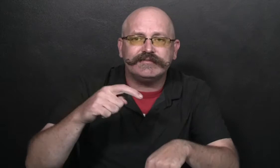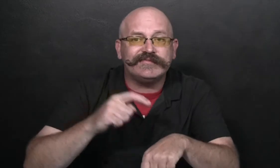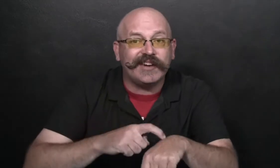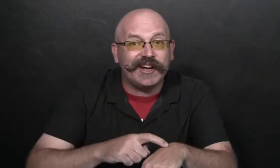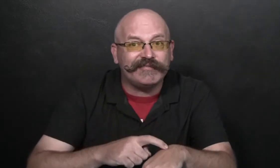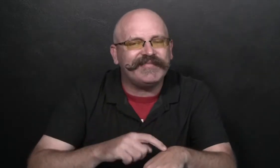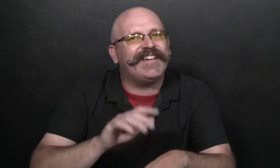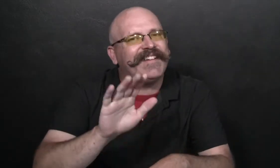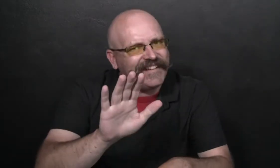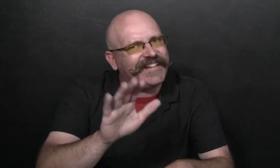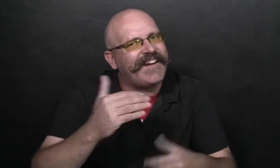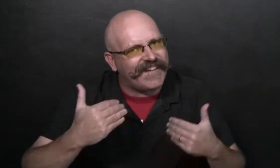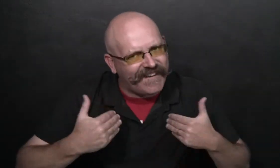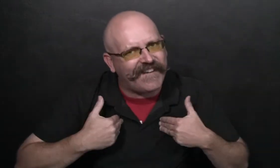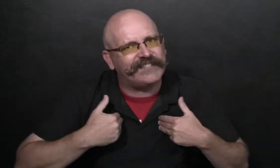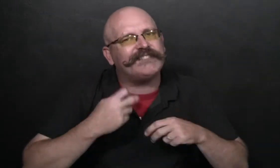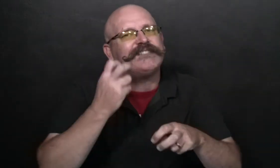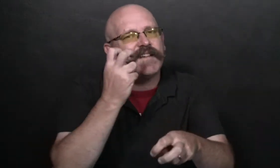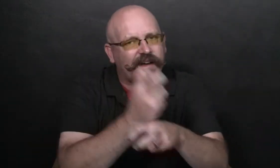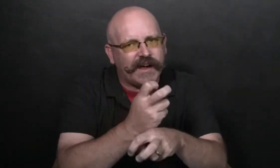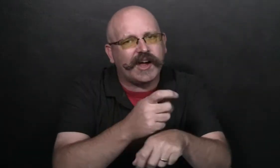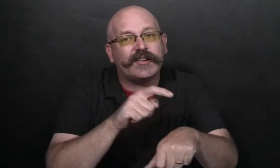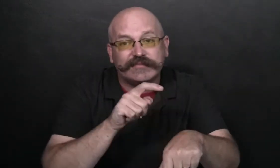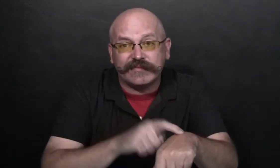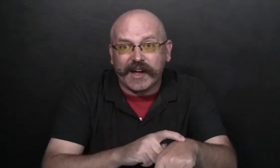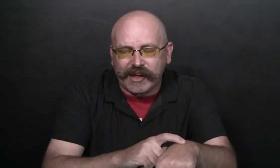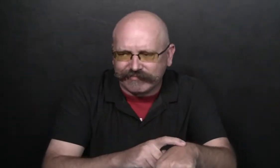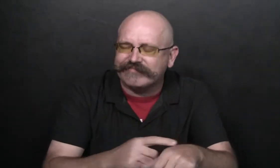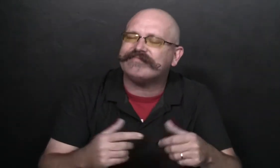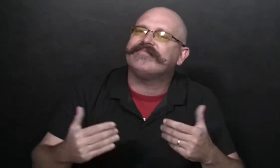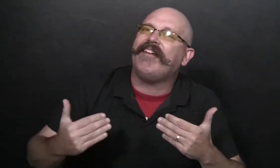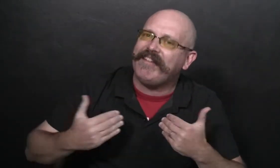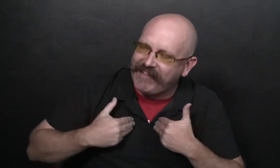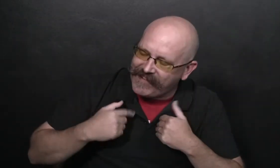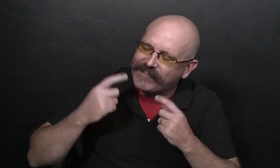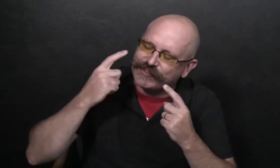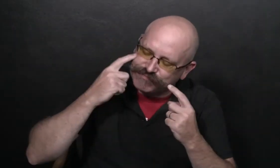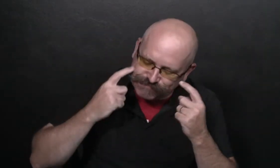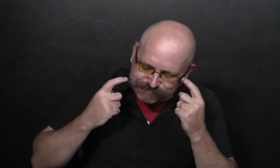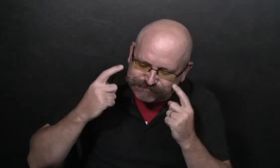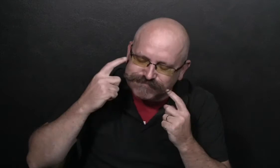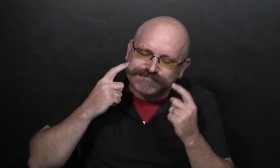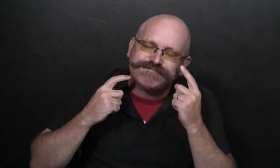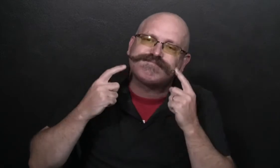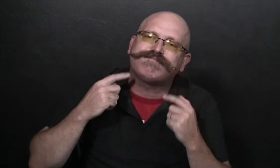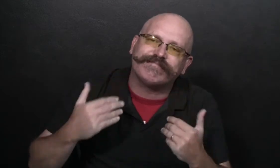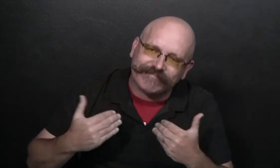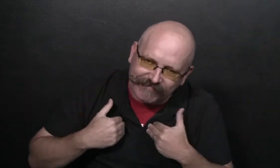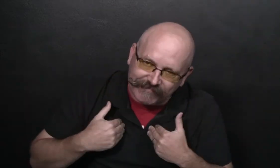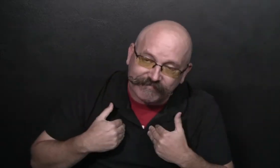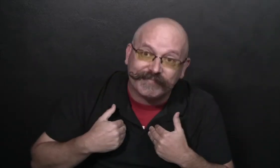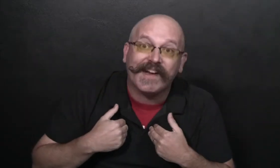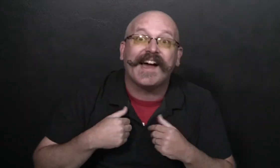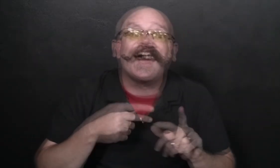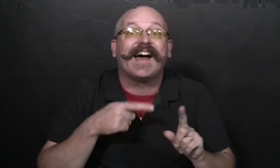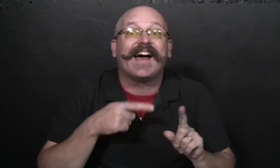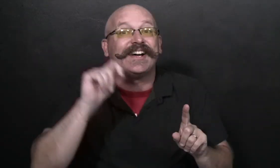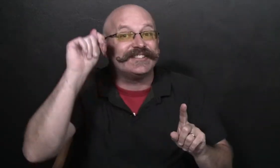The families had good times, but they also had hard times. There were days full of tears